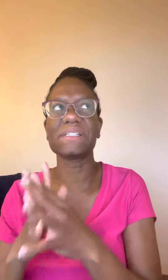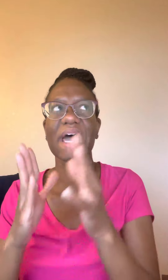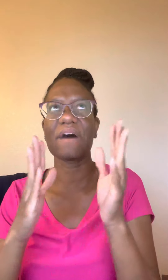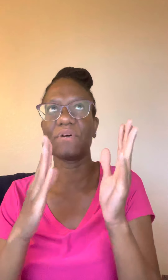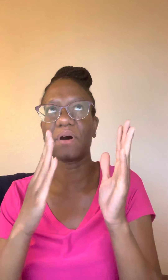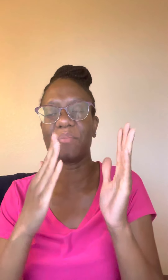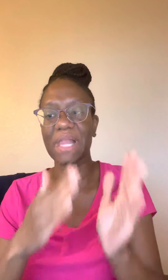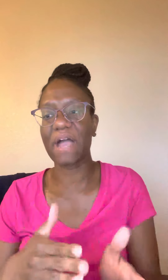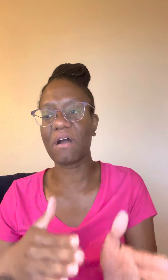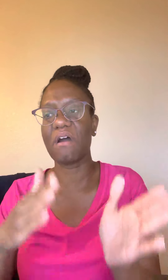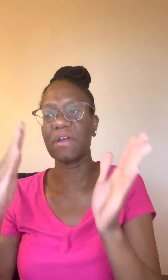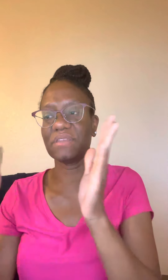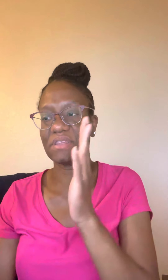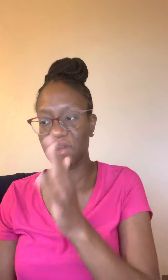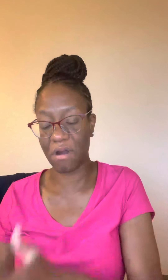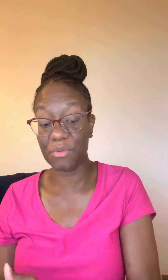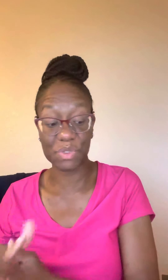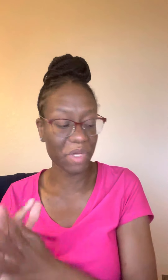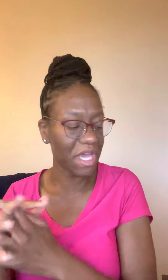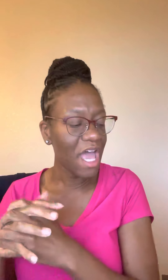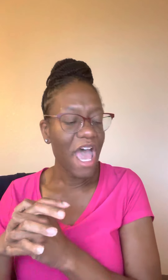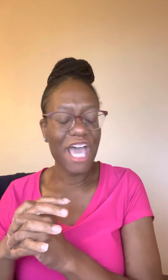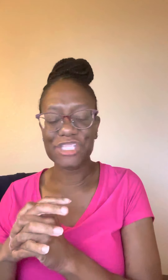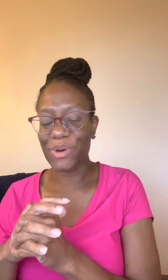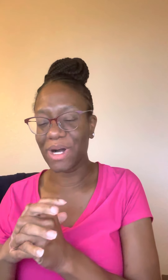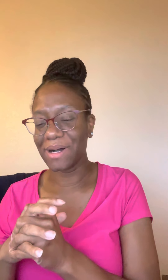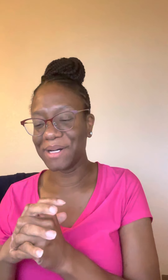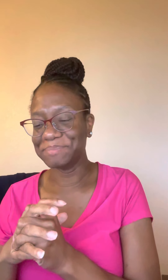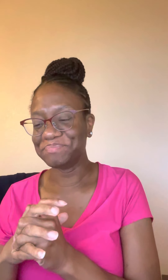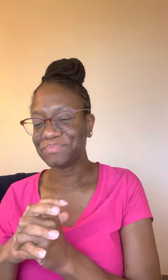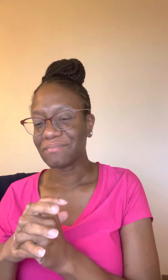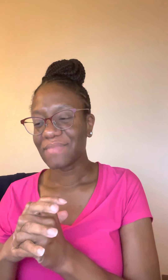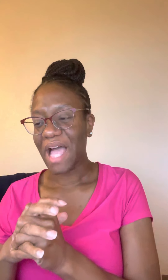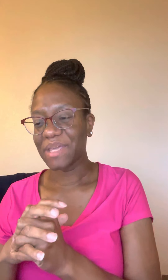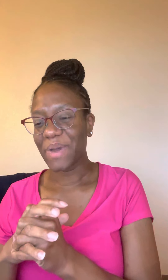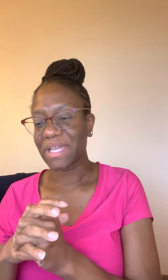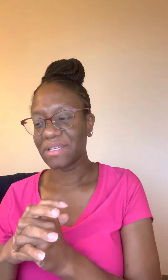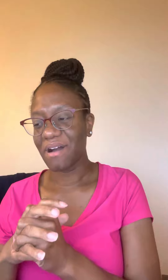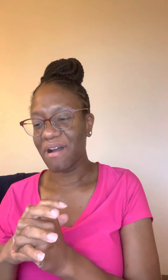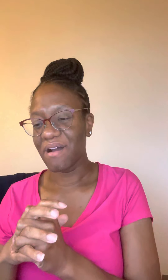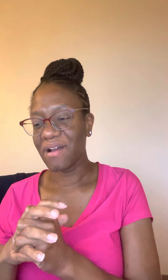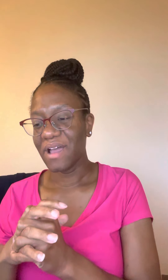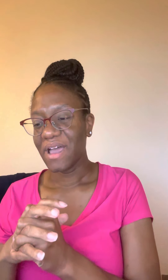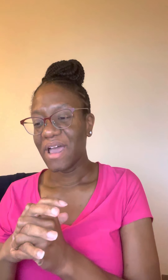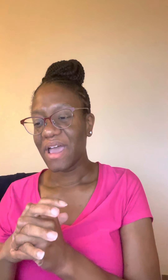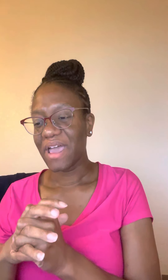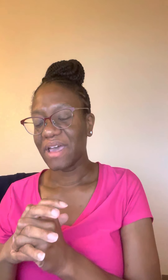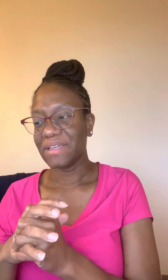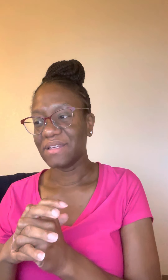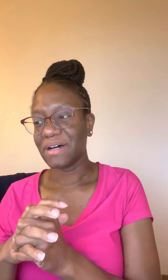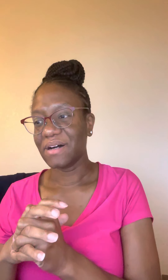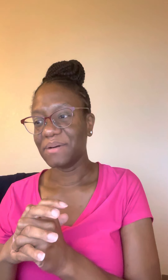Cause I have a black car and their car was red. so, um, I get back in the car and, um,